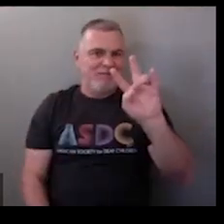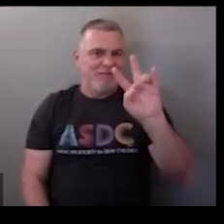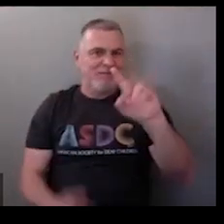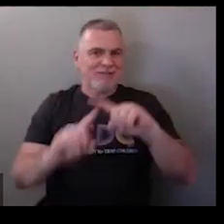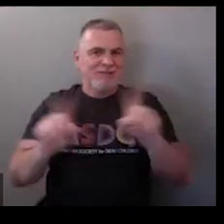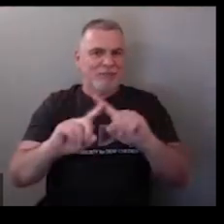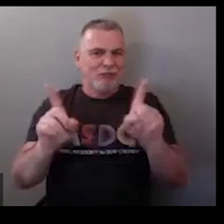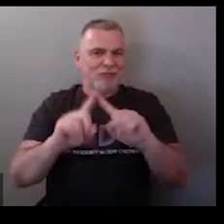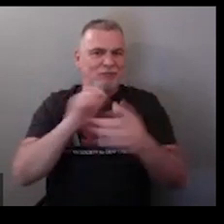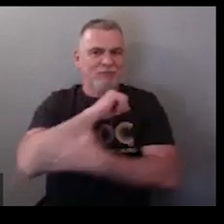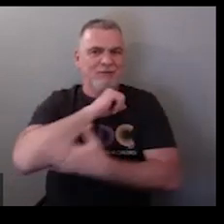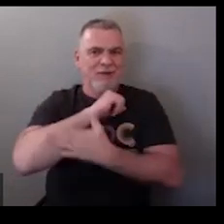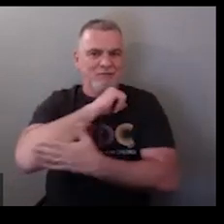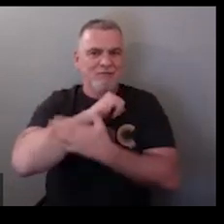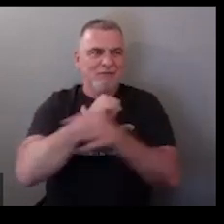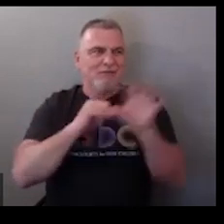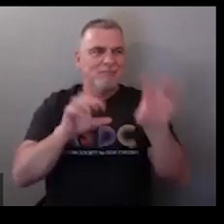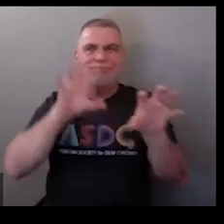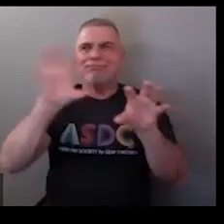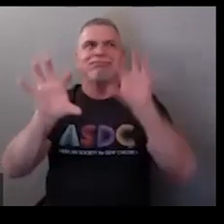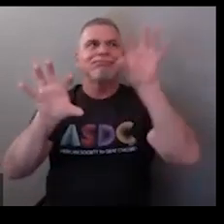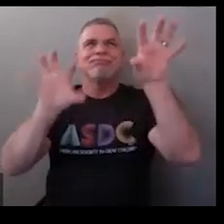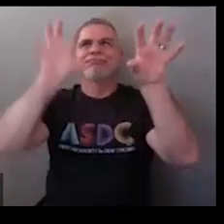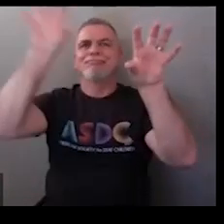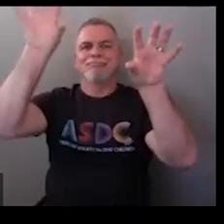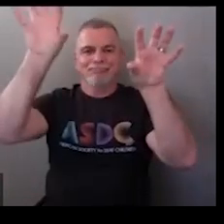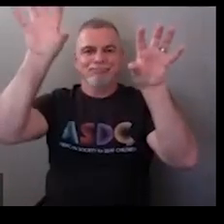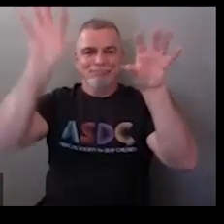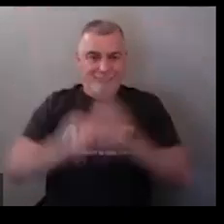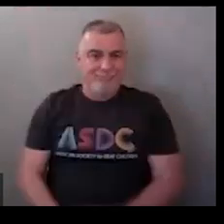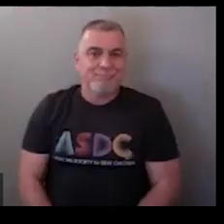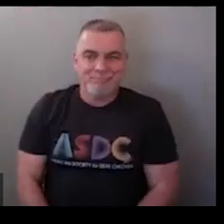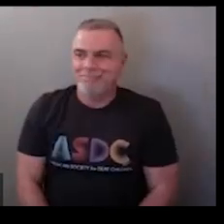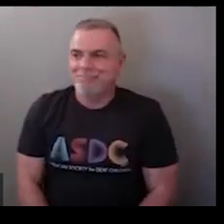there are seven so we have seven continents